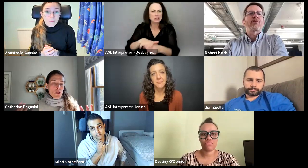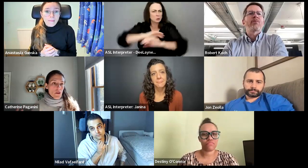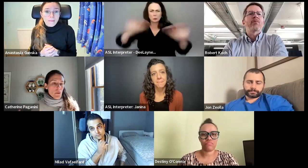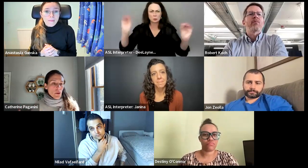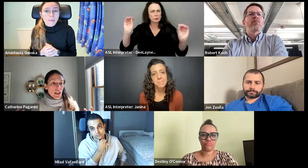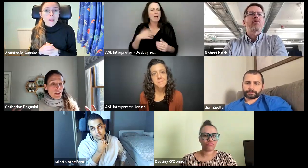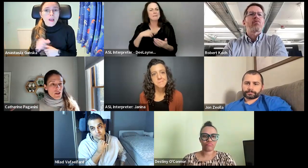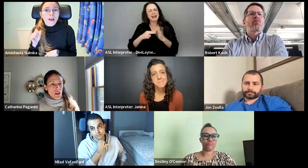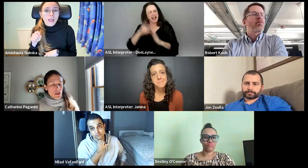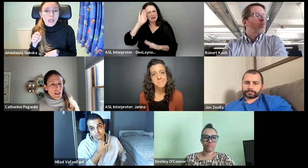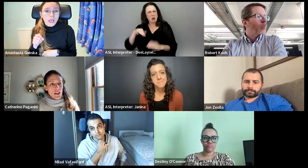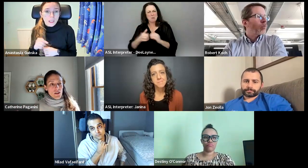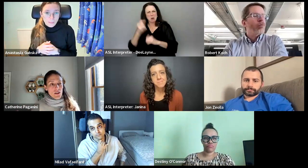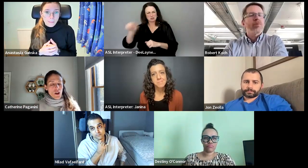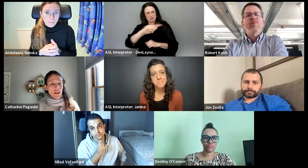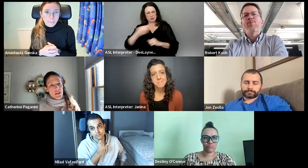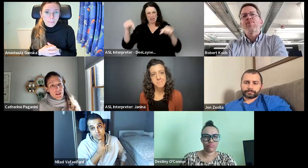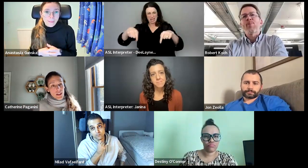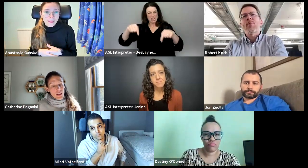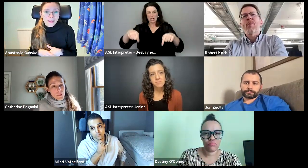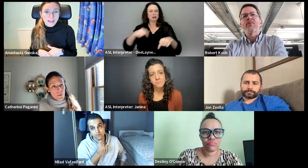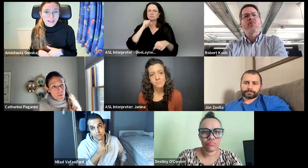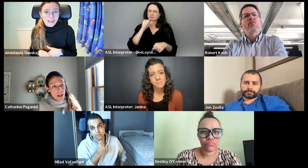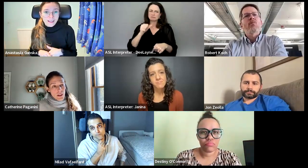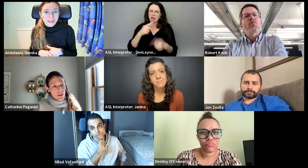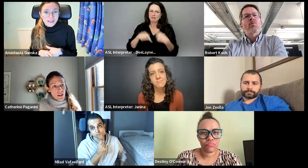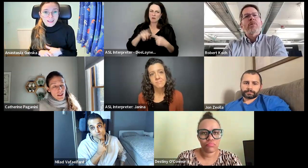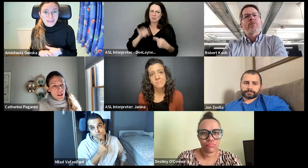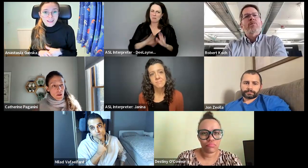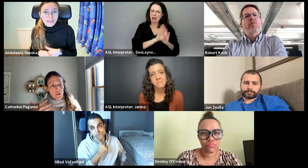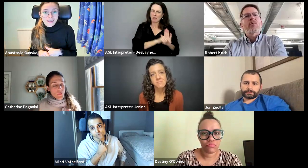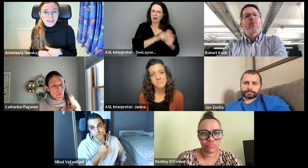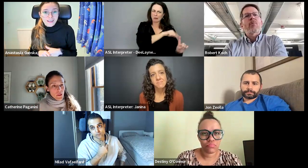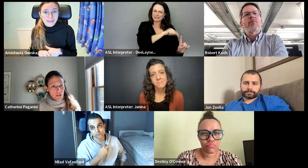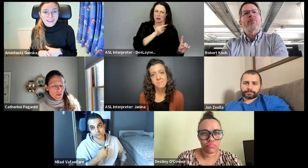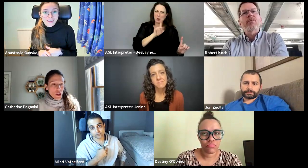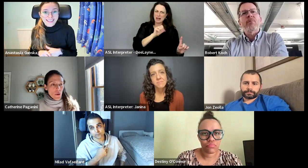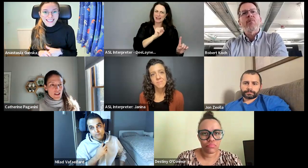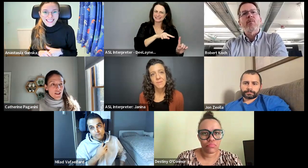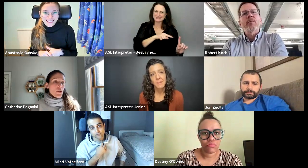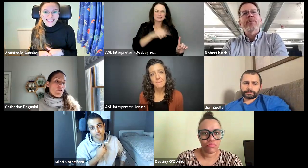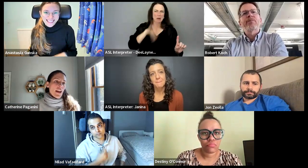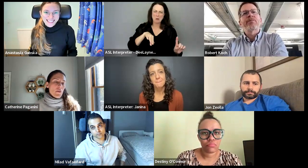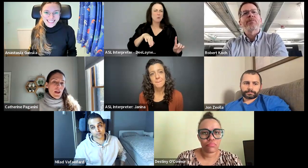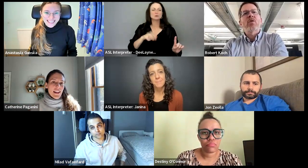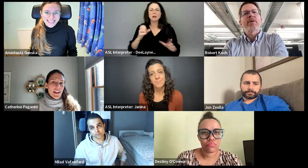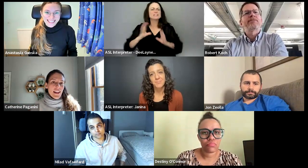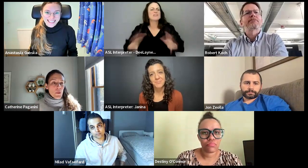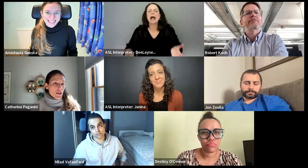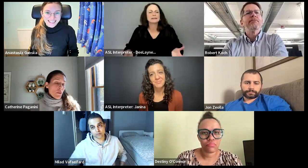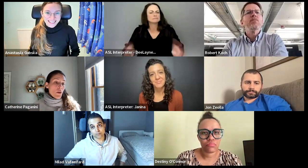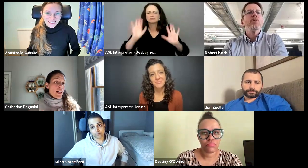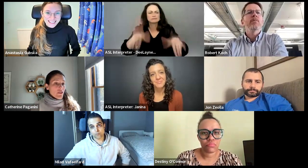that most of the people here, the engineers here do not necessarily come from that background. And uh, it's, it's totally fine, but